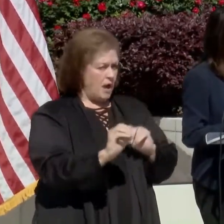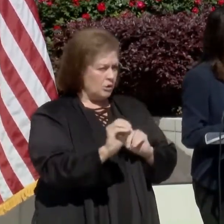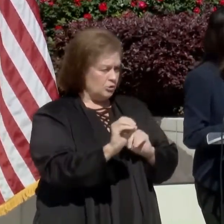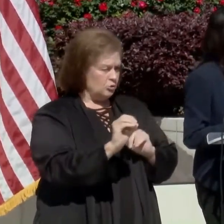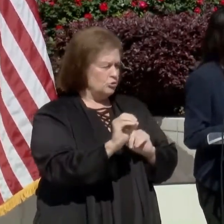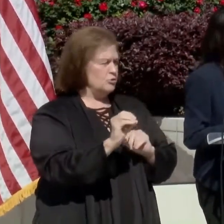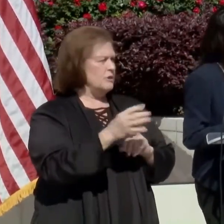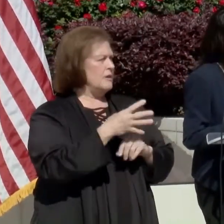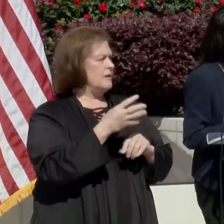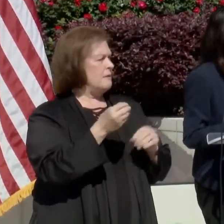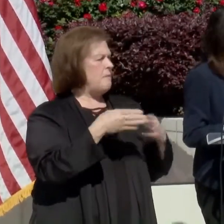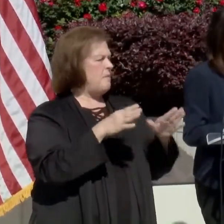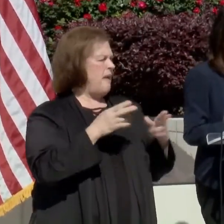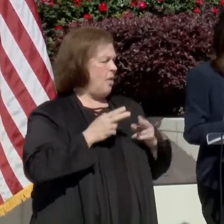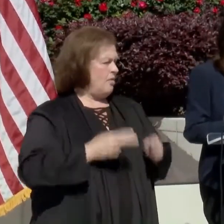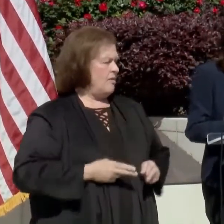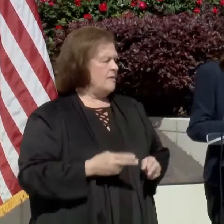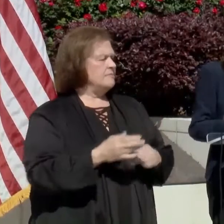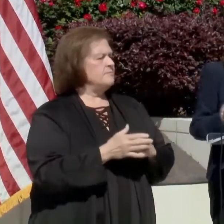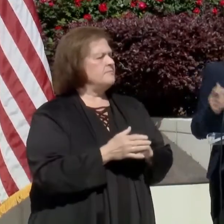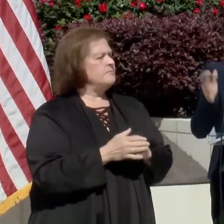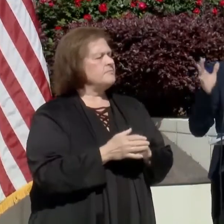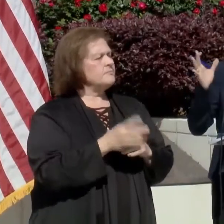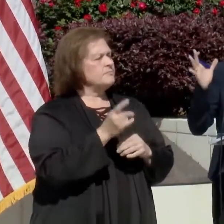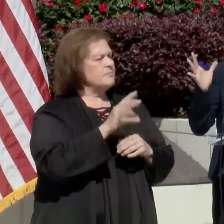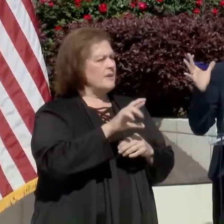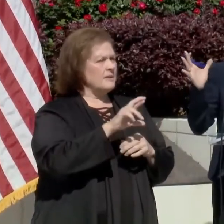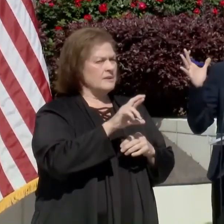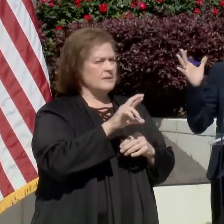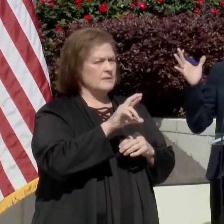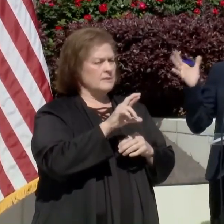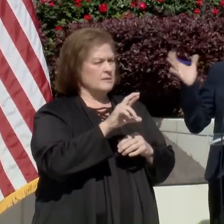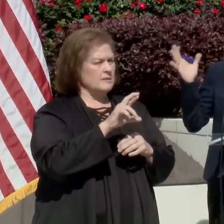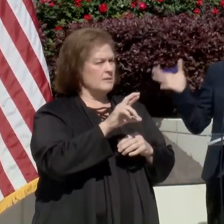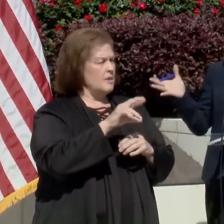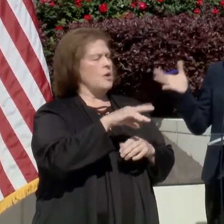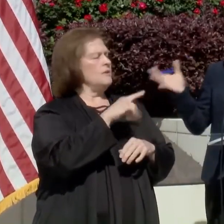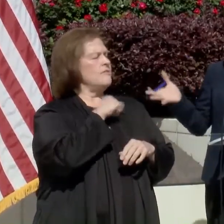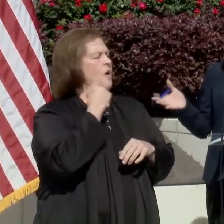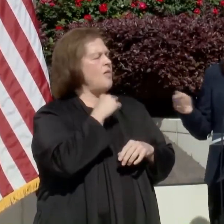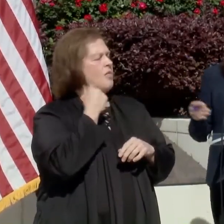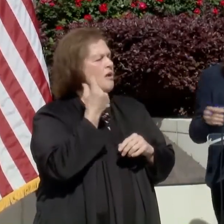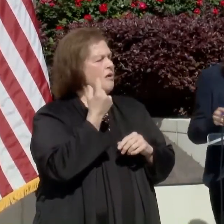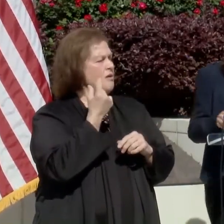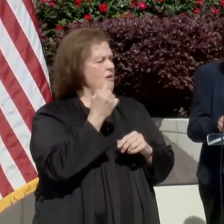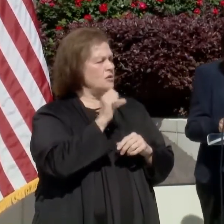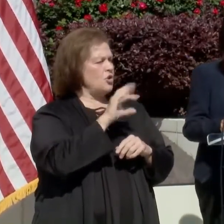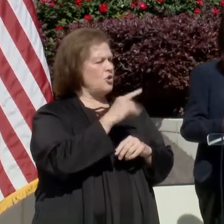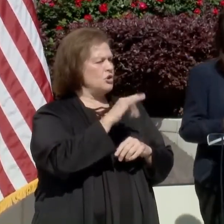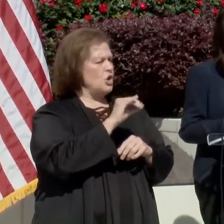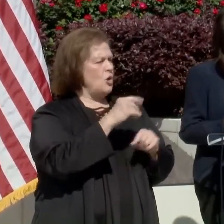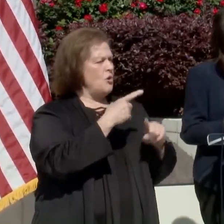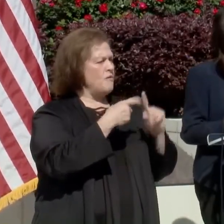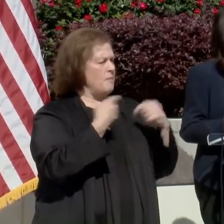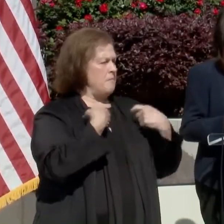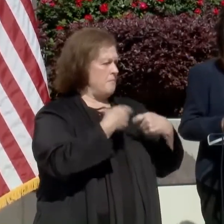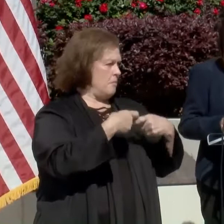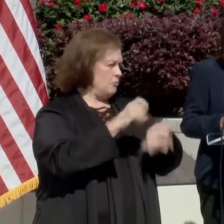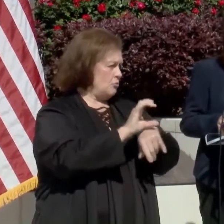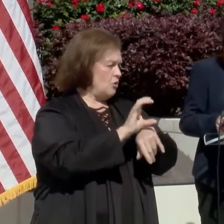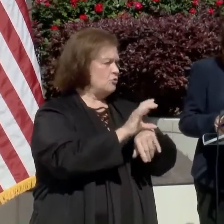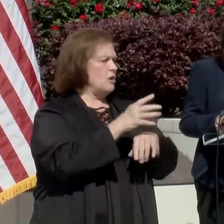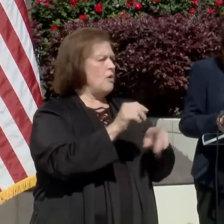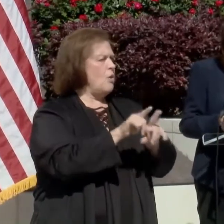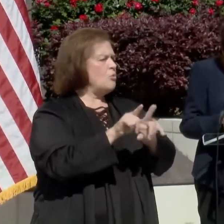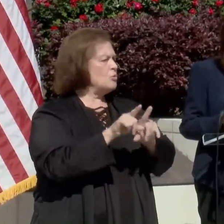Health Education and Public Health and Dr. Father Sergio Serrano from the Hispanic Apostolate. And I